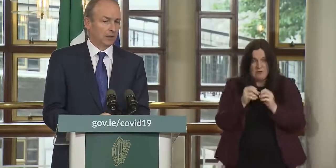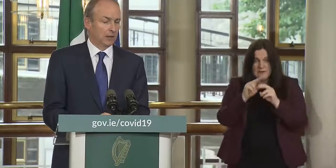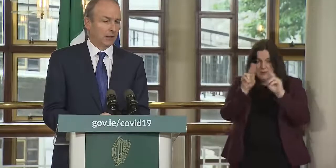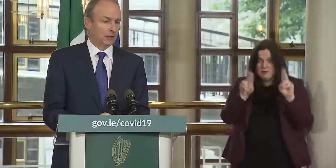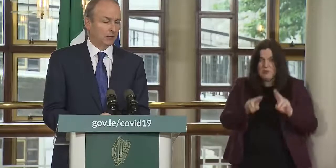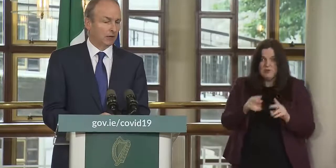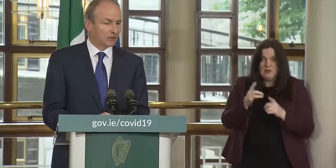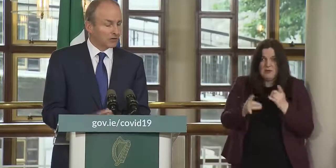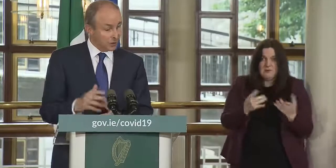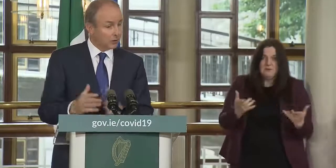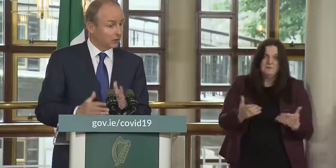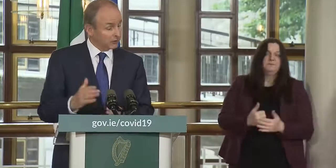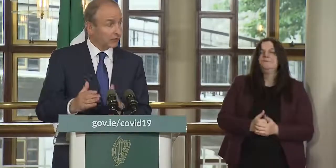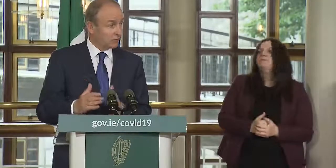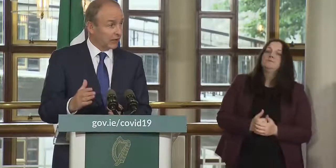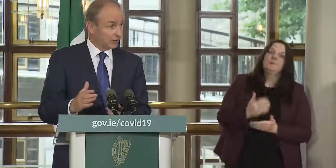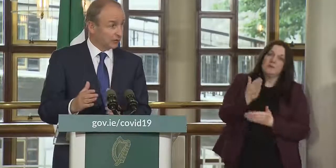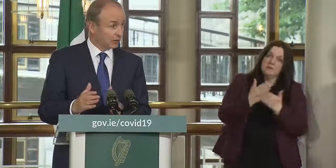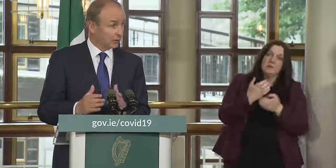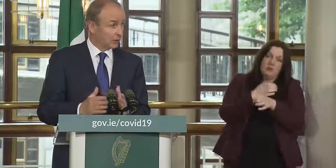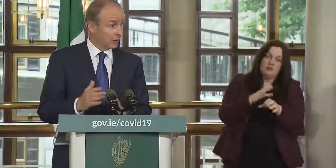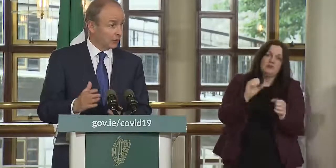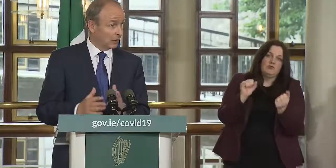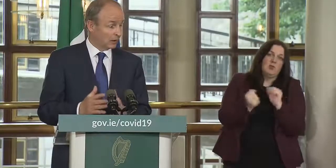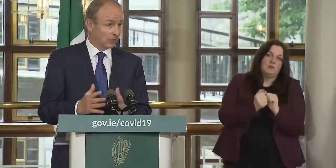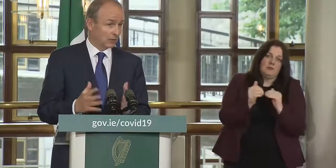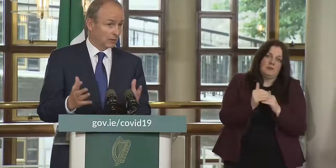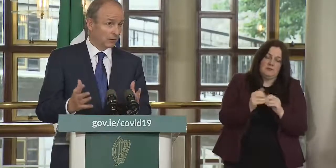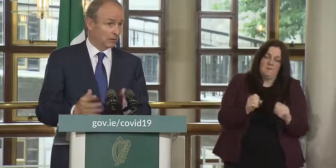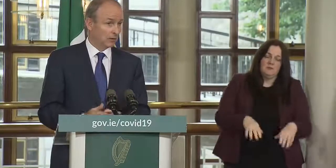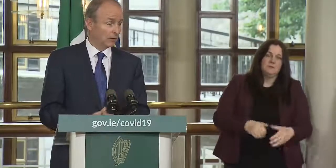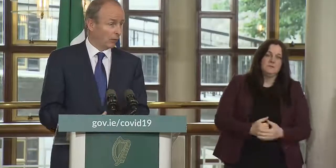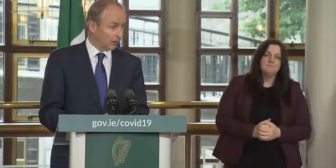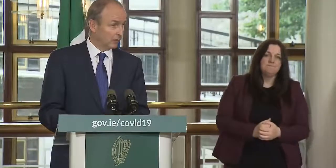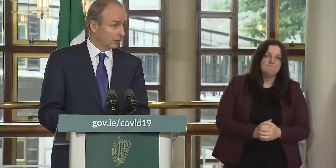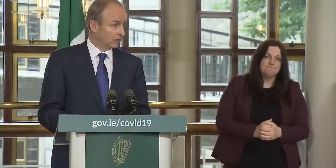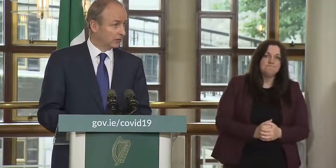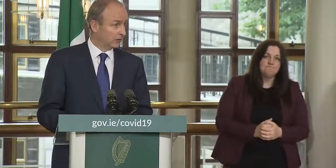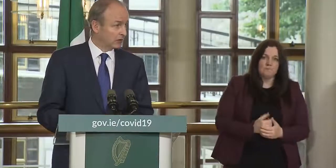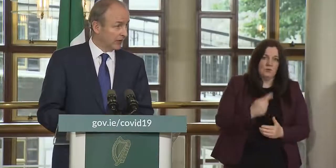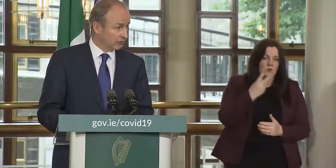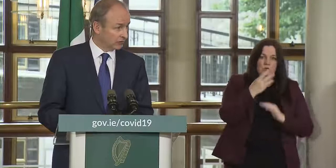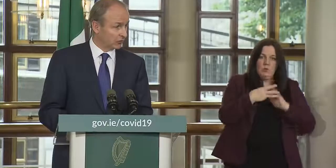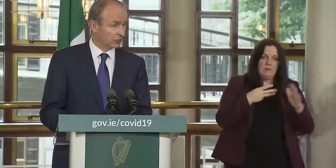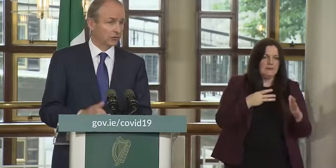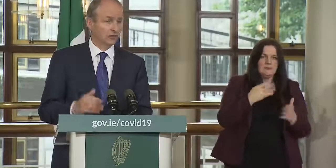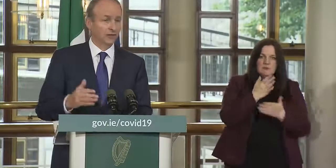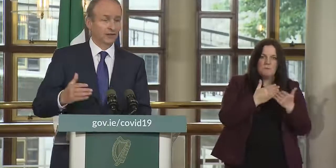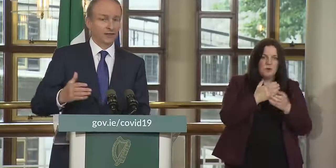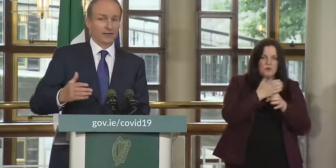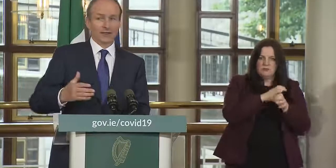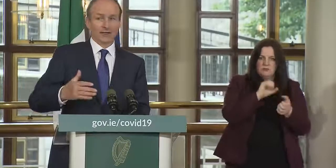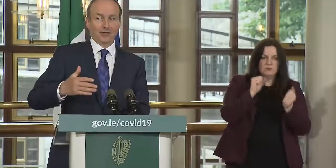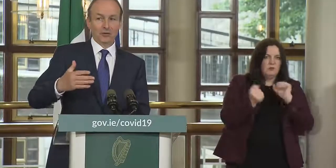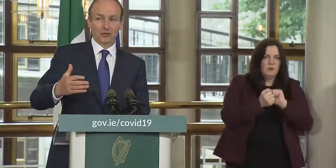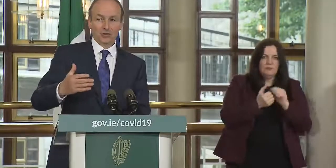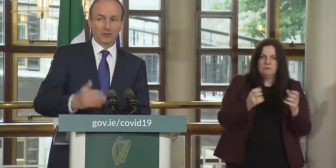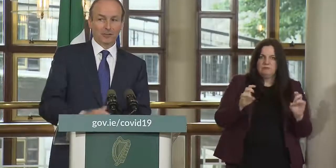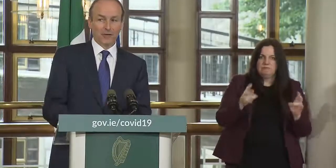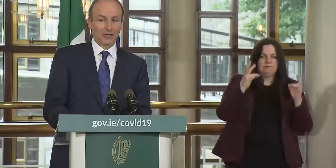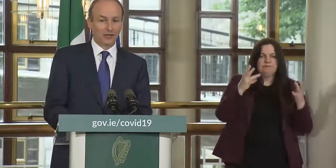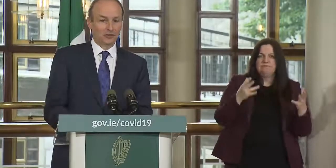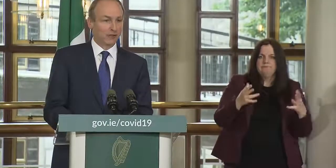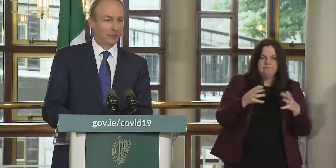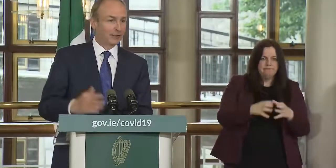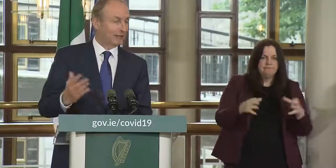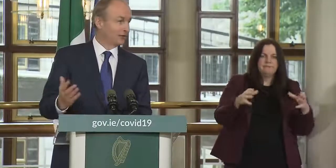uh and obviously some countries do change uh even in in a fortnight countries have changed so countries using